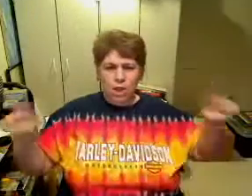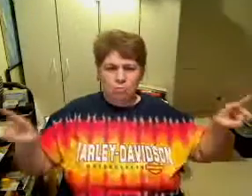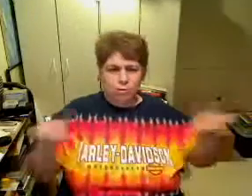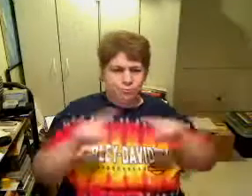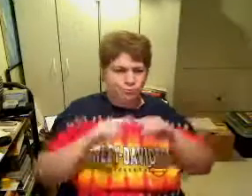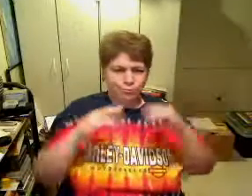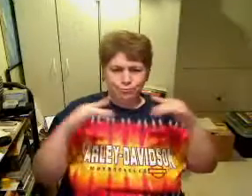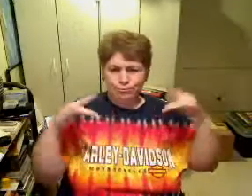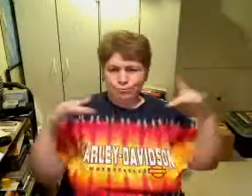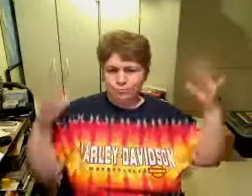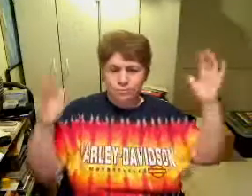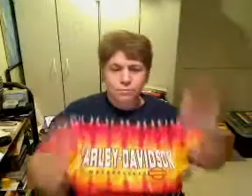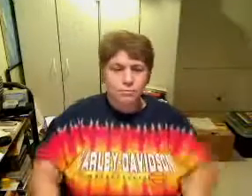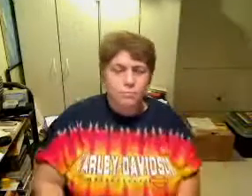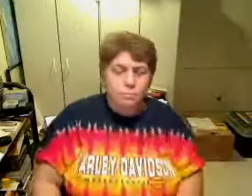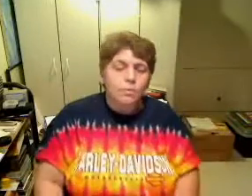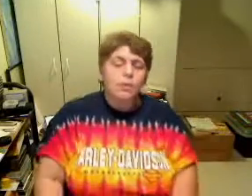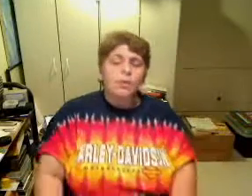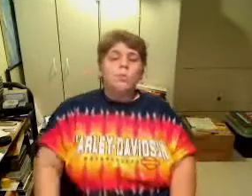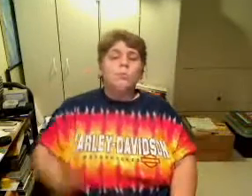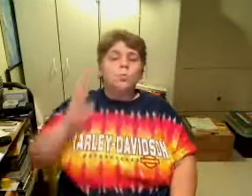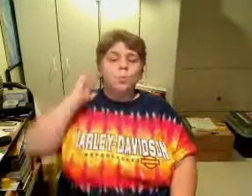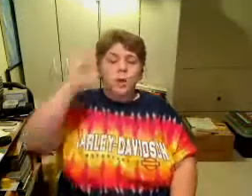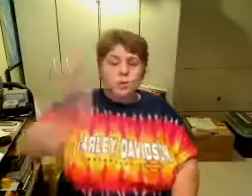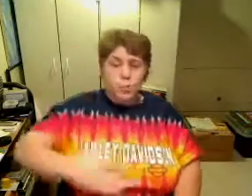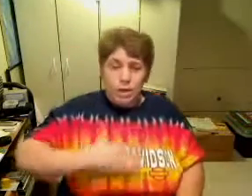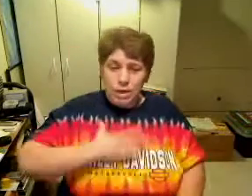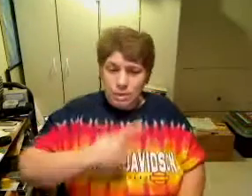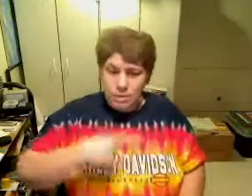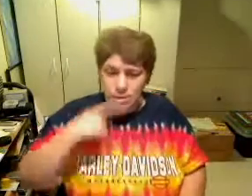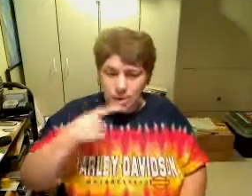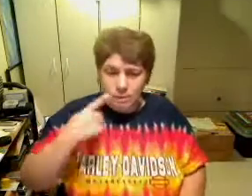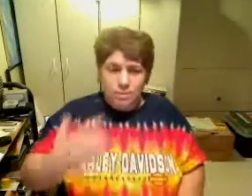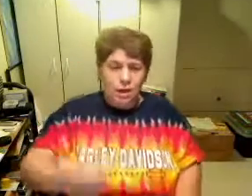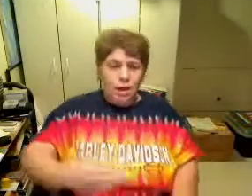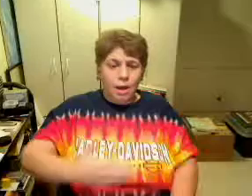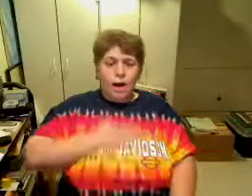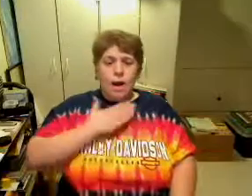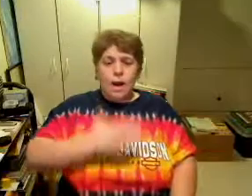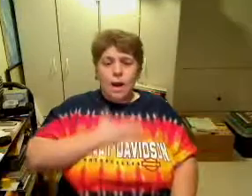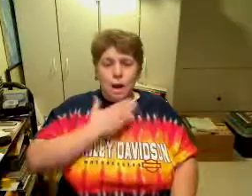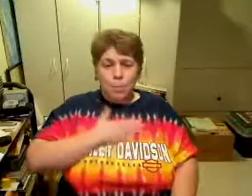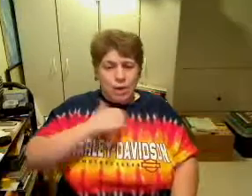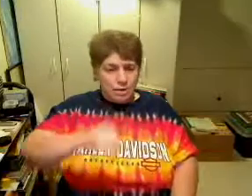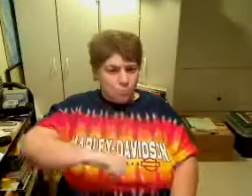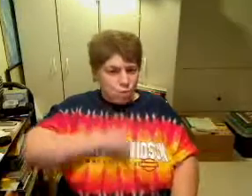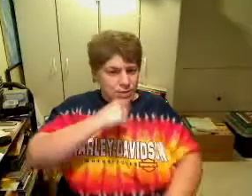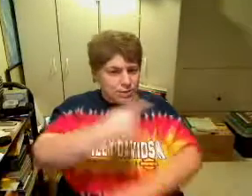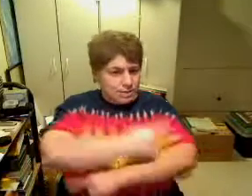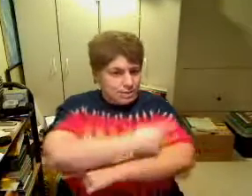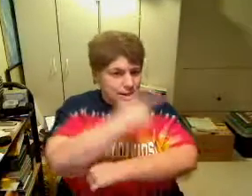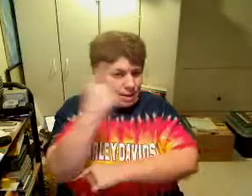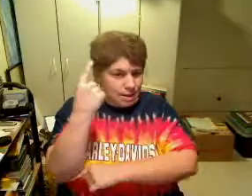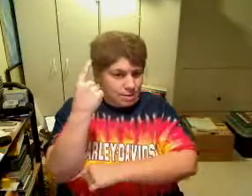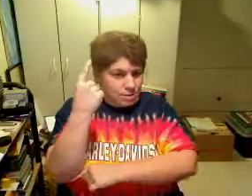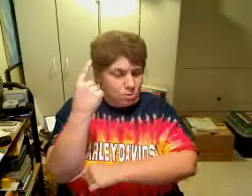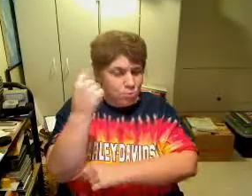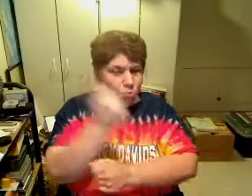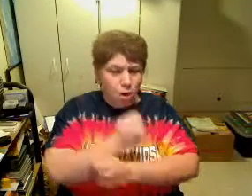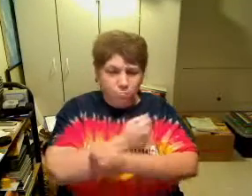I don't think I I'm not of all, I'd to say, how do you find out these days, and you're left.